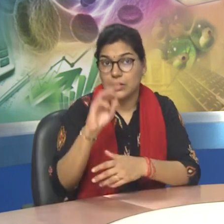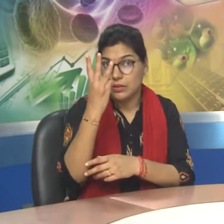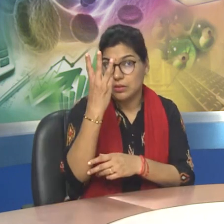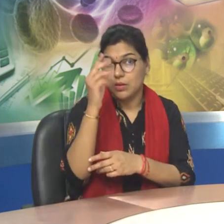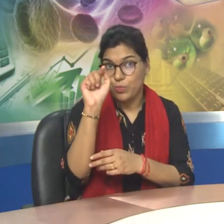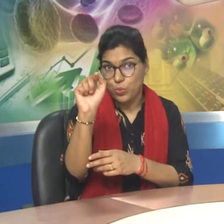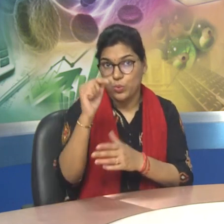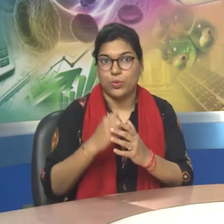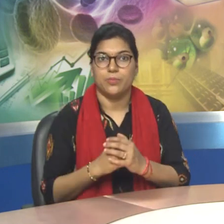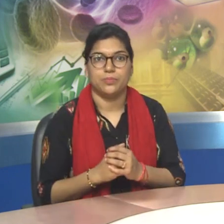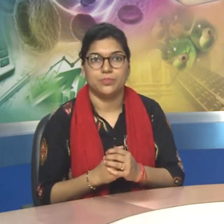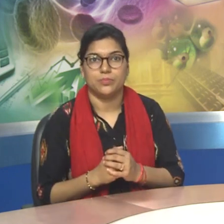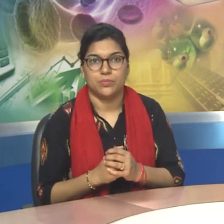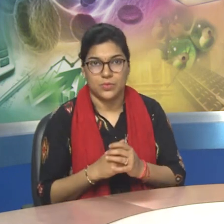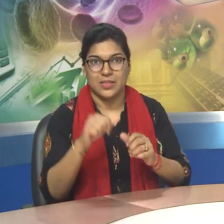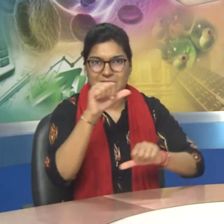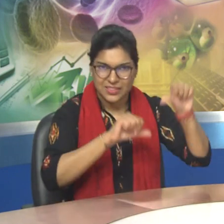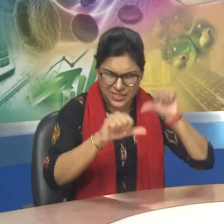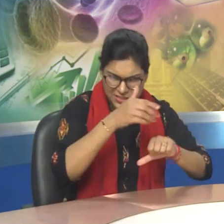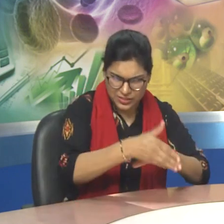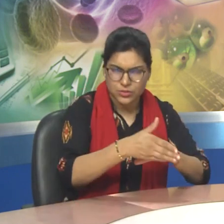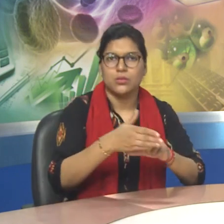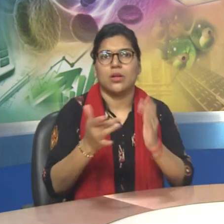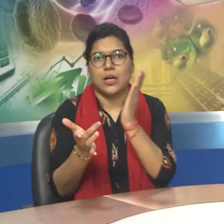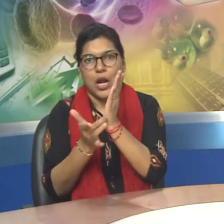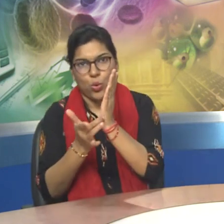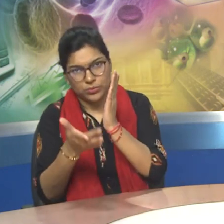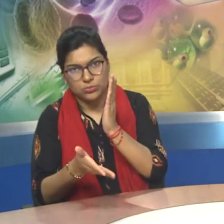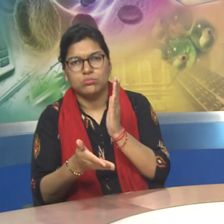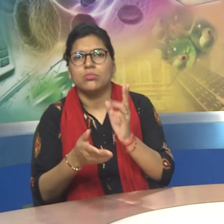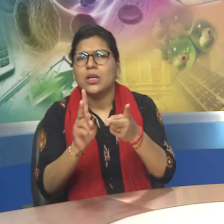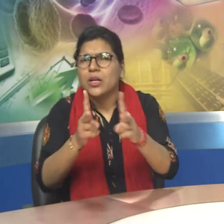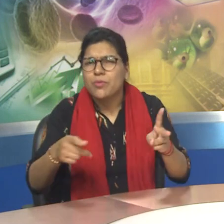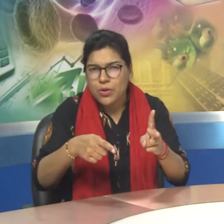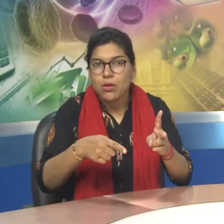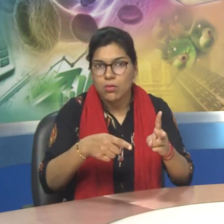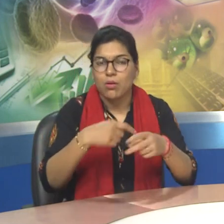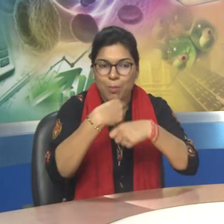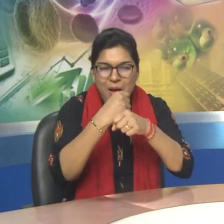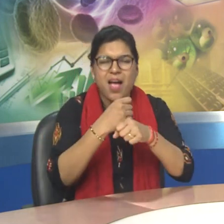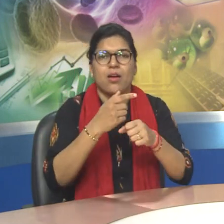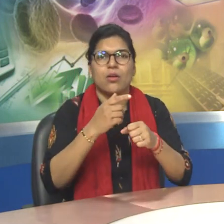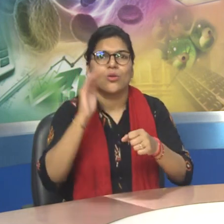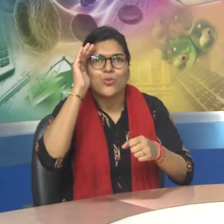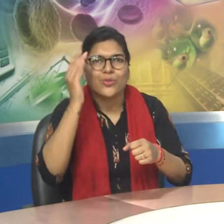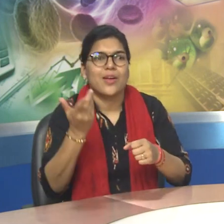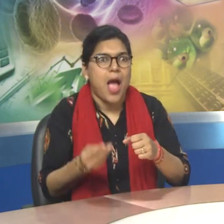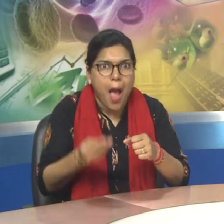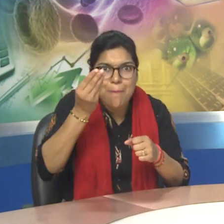Point 3. The purpose of popular periodicals in areas